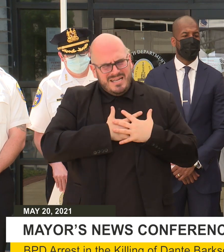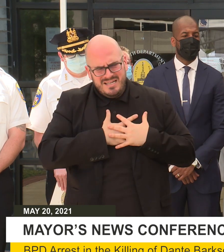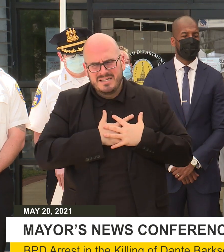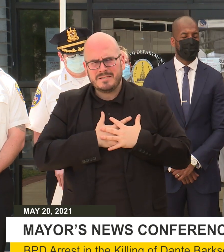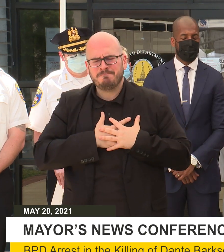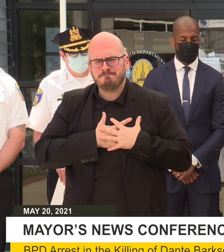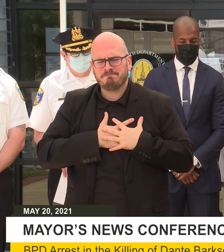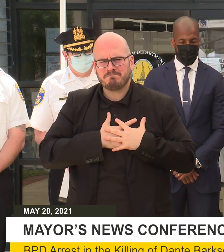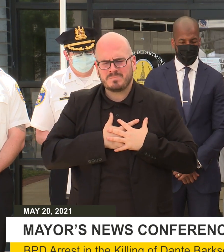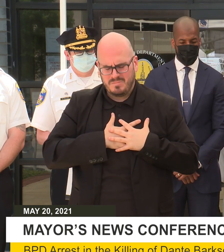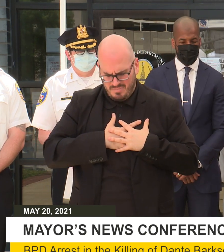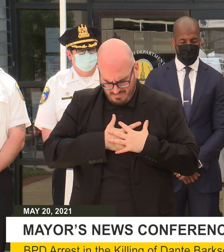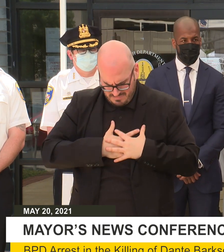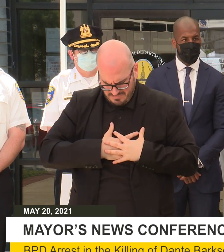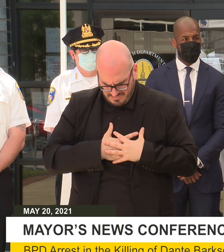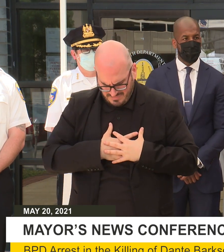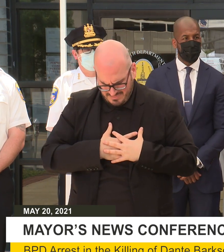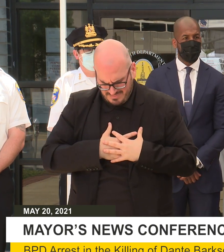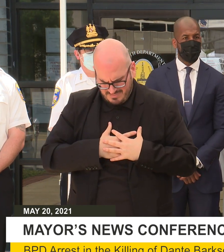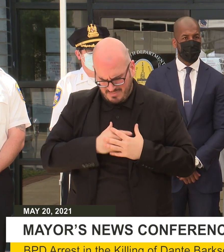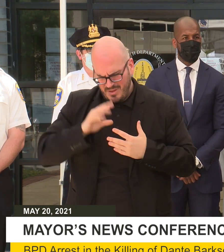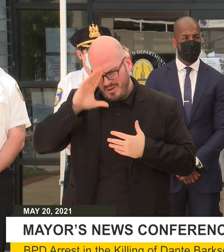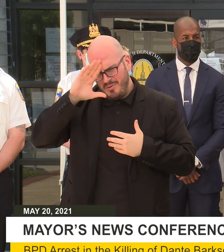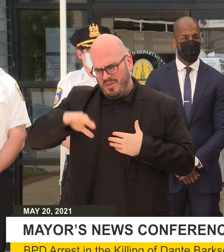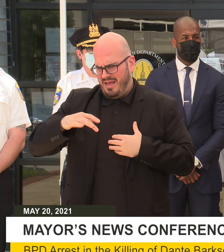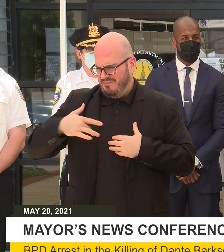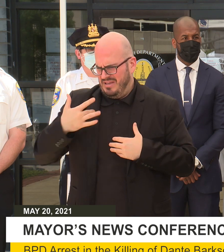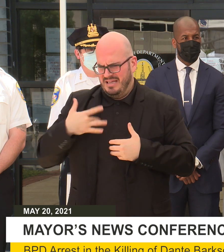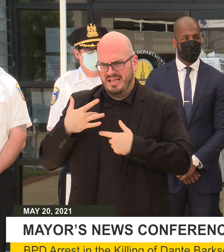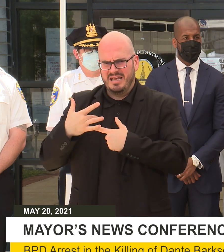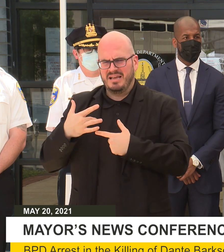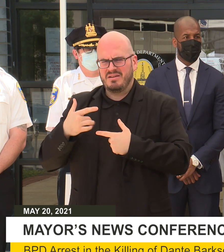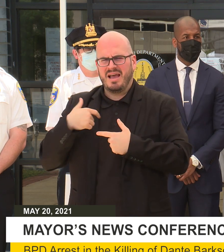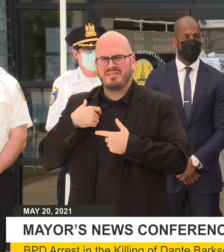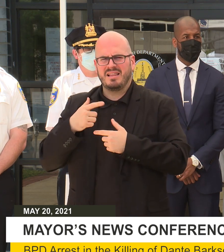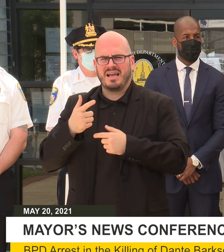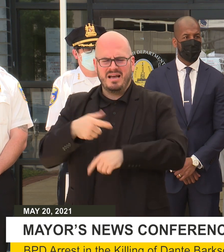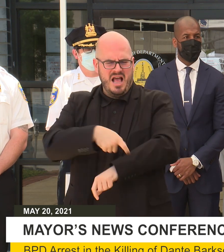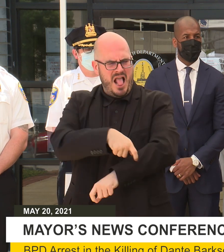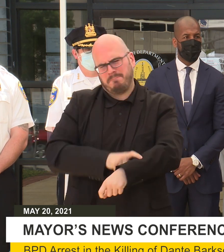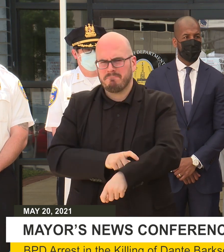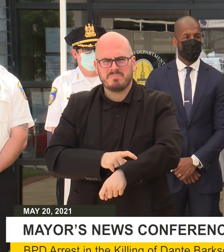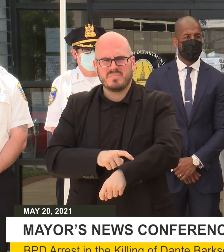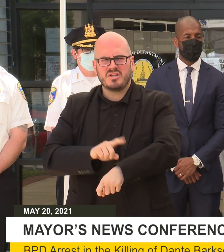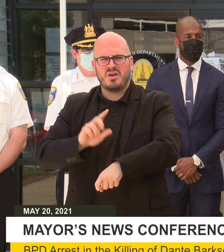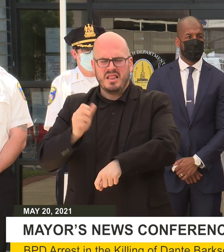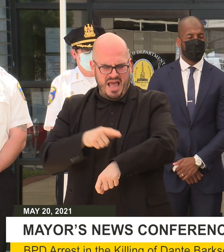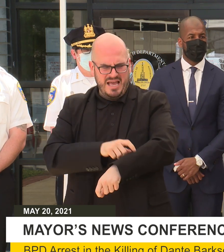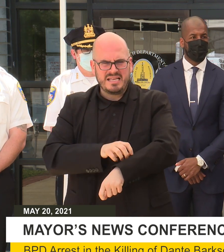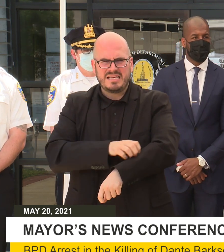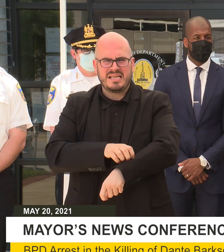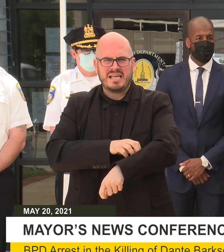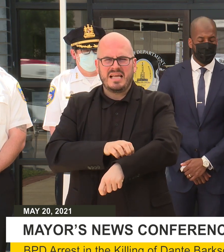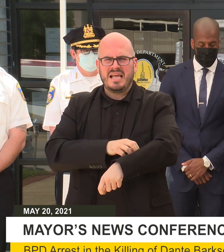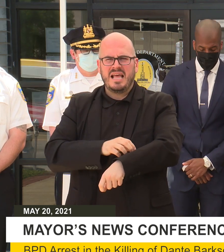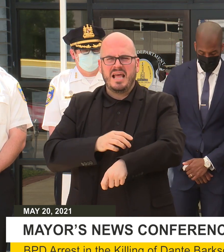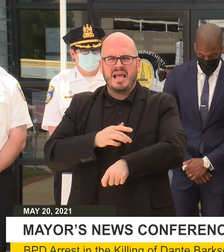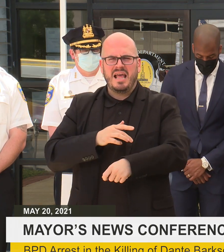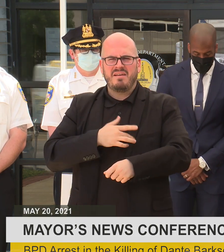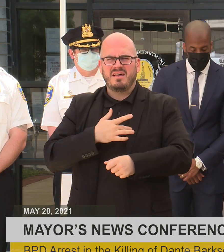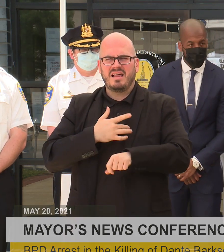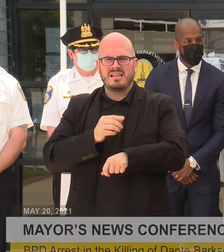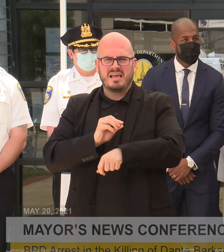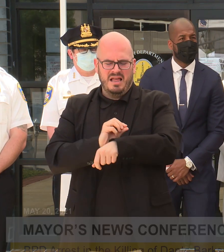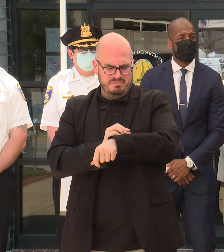you know that feeling when you have a scrape on your leg and it's just starting to get that light